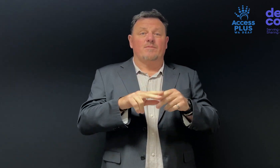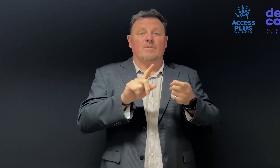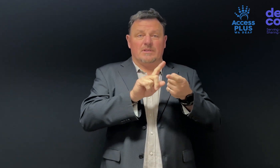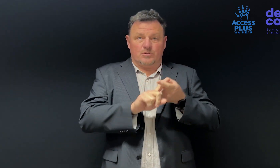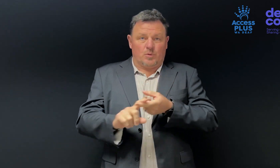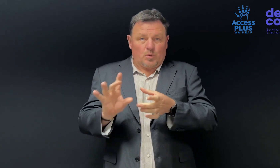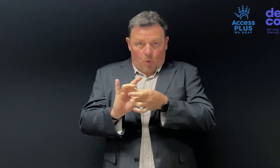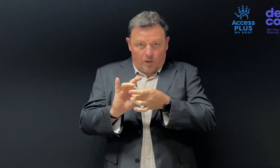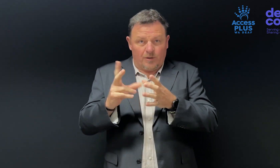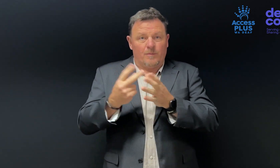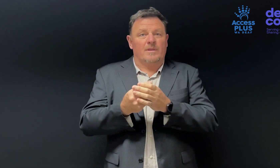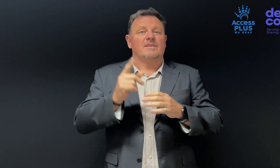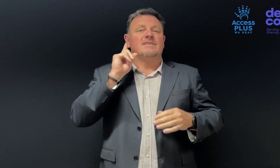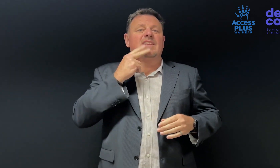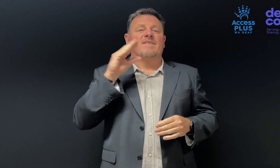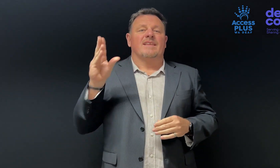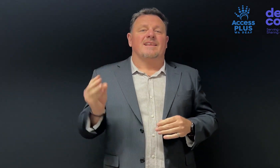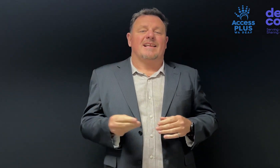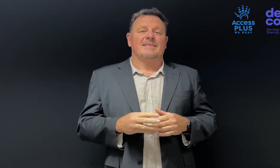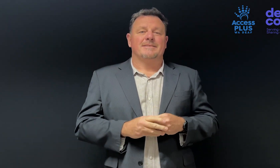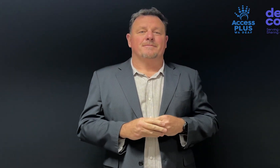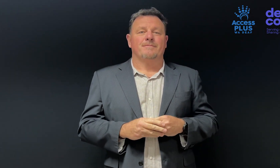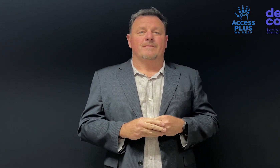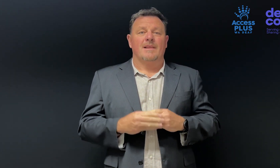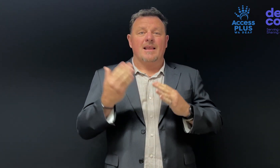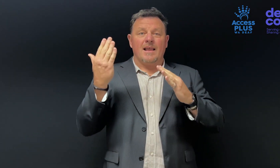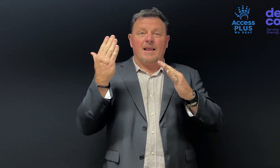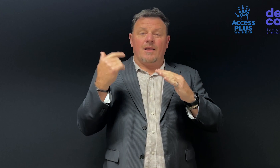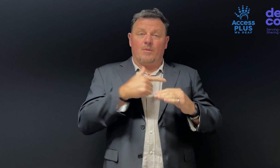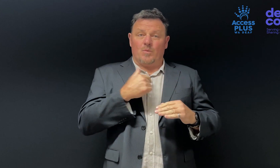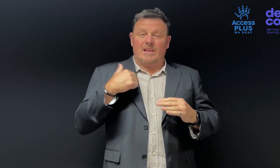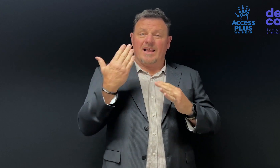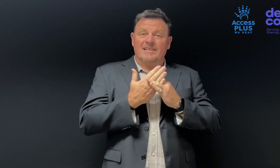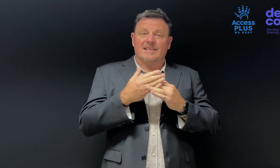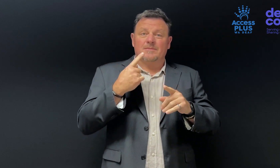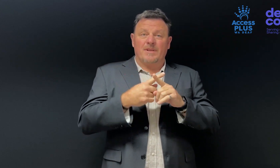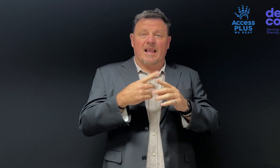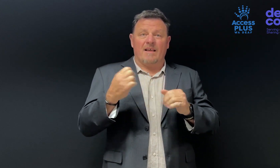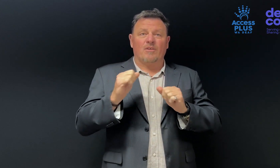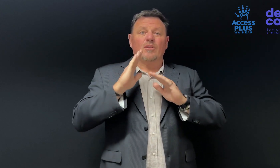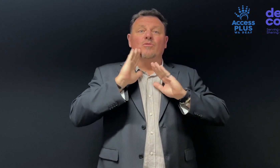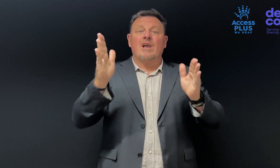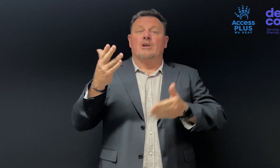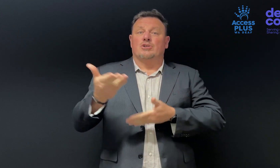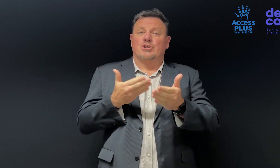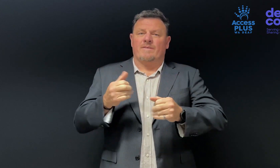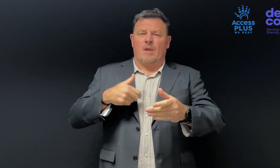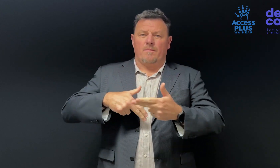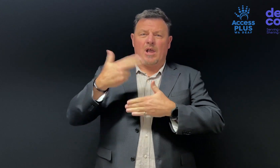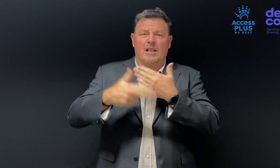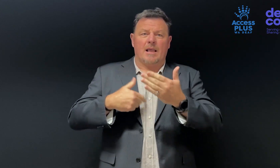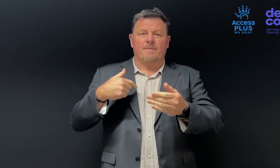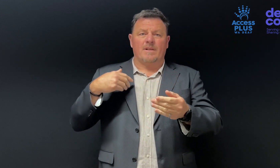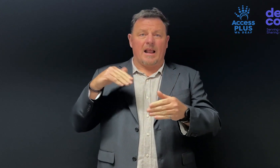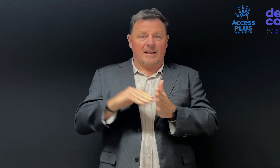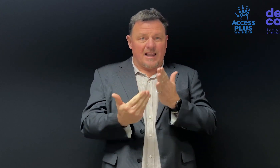Our staff will continue working as a part of Deaf Connect. We at Access Plus have amazing